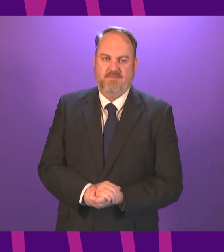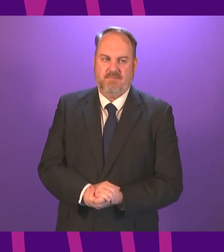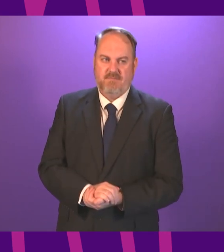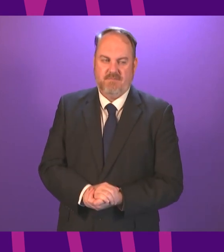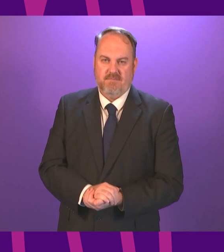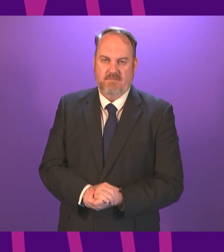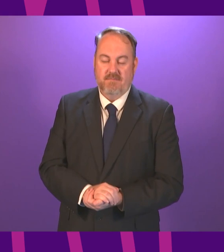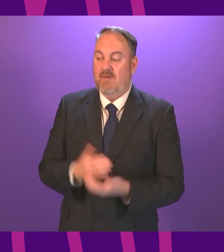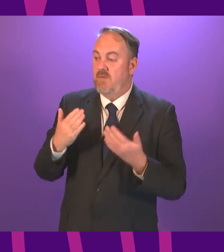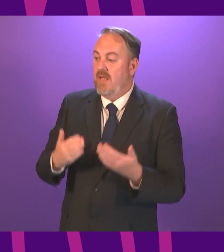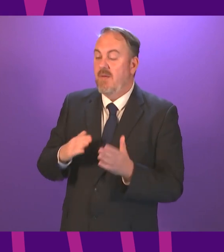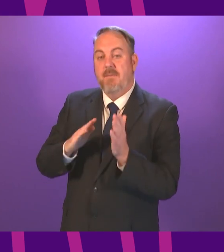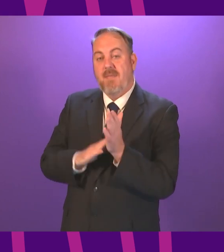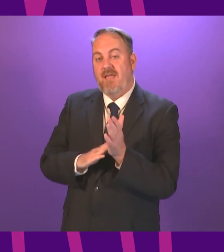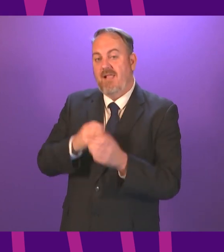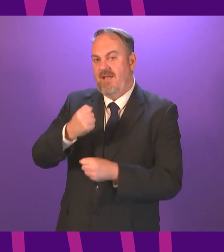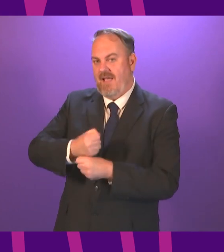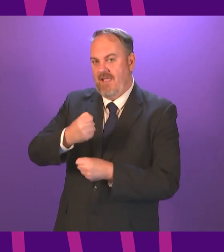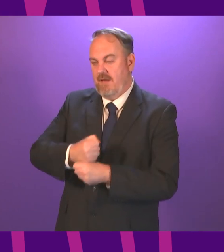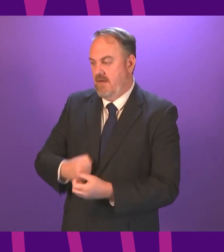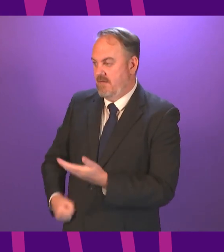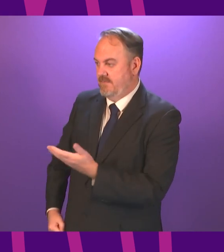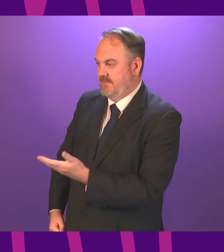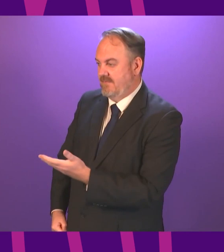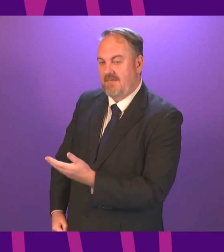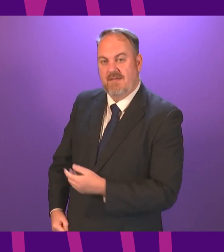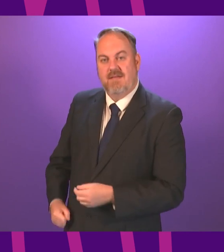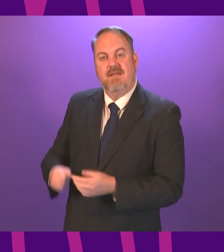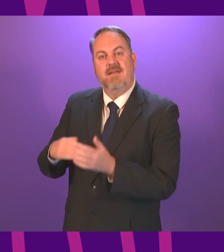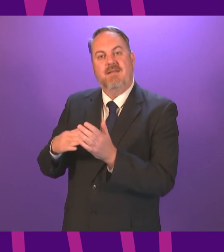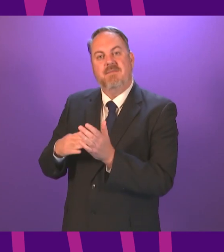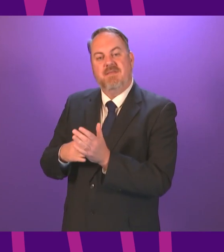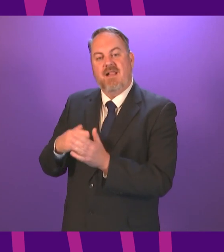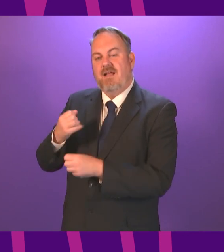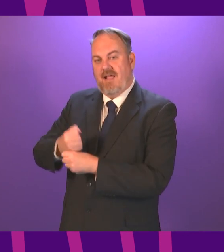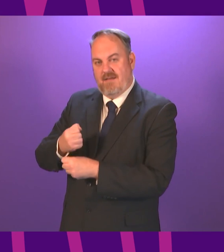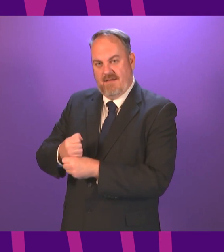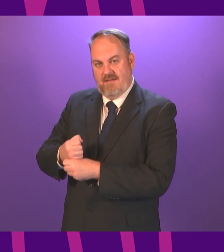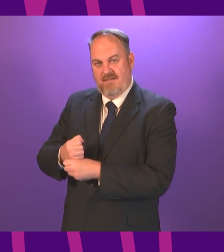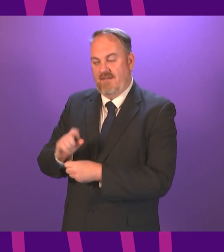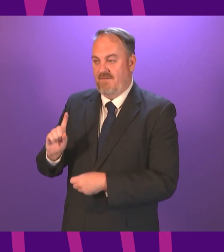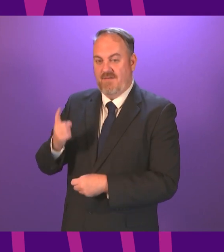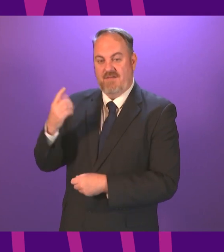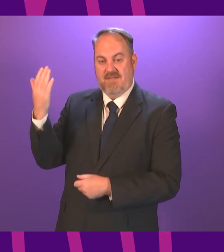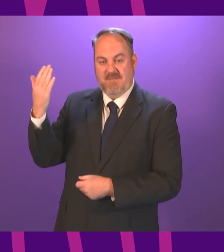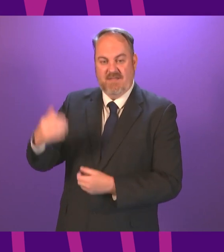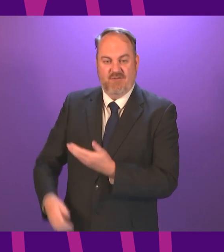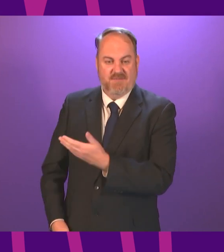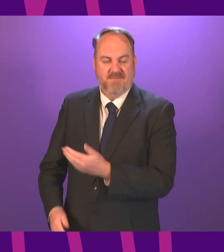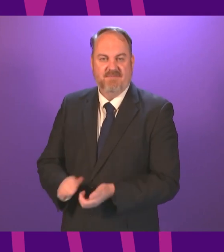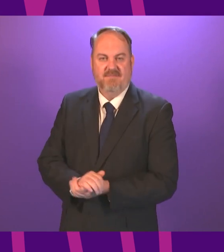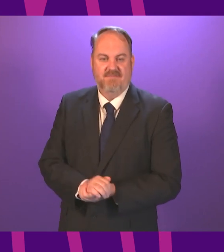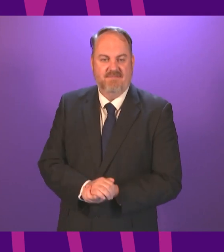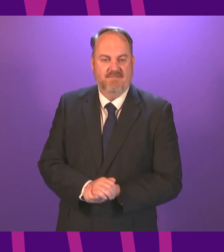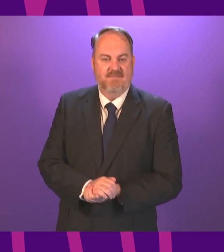you I call Megan Gallagher to be followed by Michelle Thompson this is Ms Gallagher's first speech in the chamber thank you presiding officer